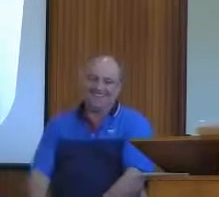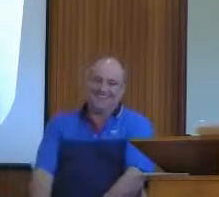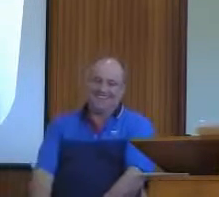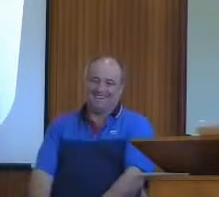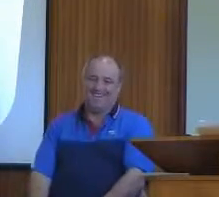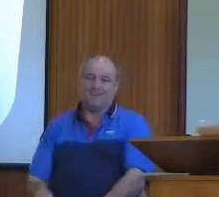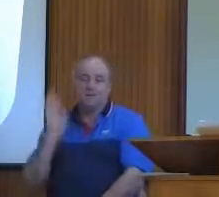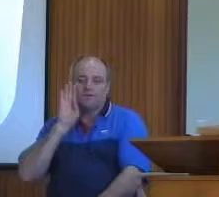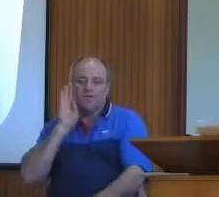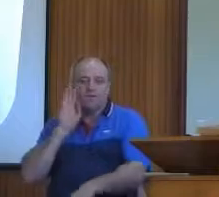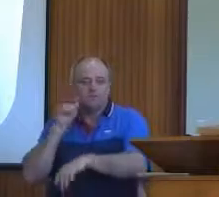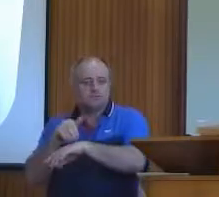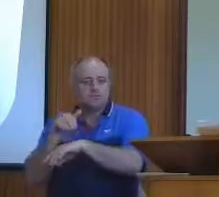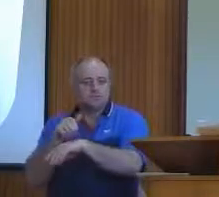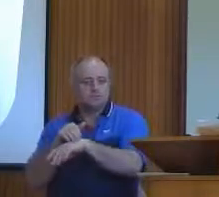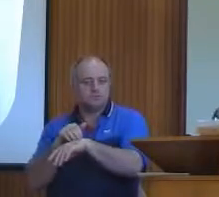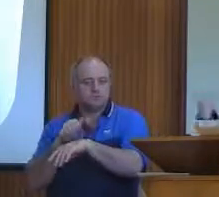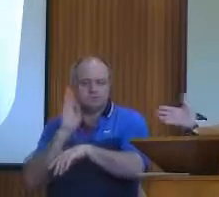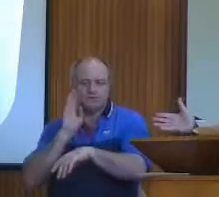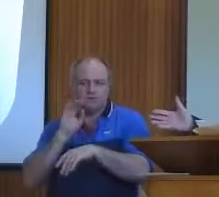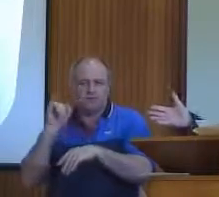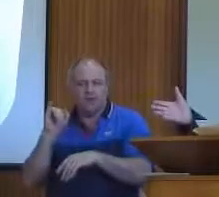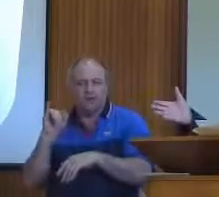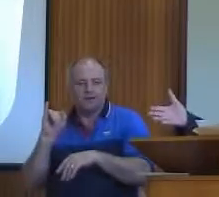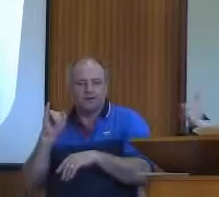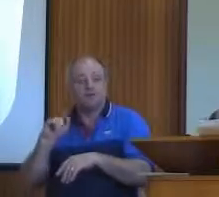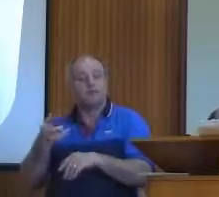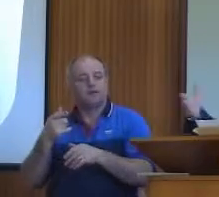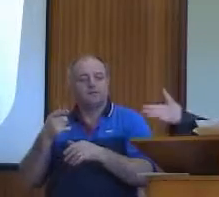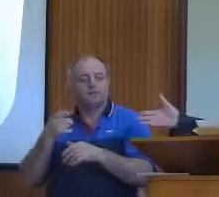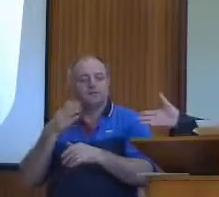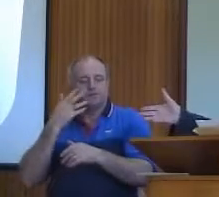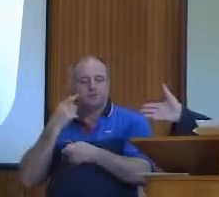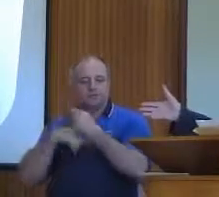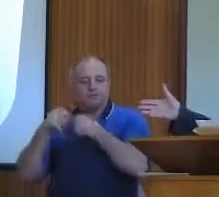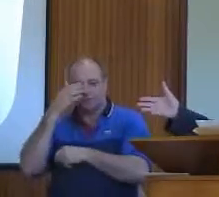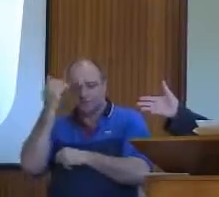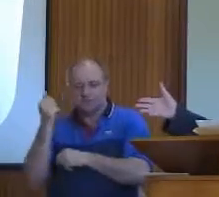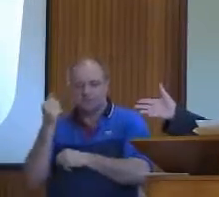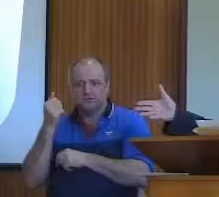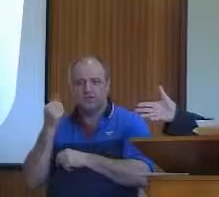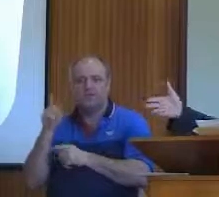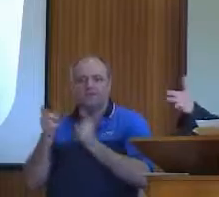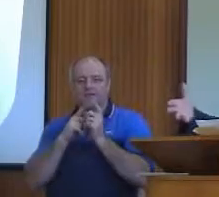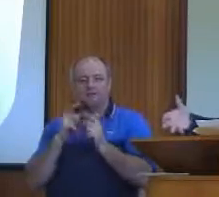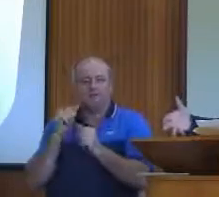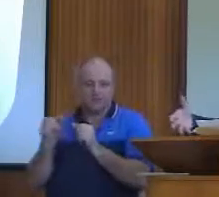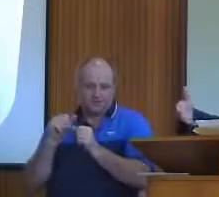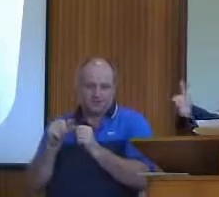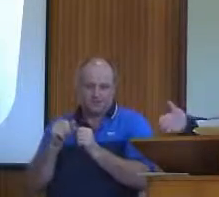And you find the capacity to speak to others fluently of the things of Christ with an understanding that you